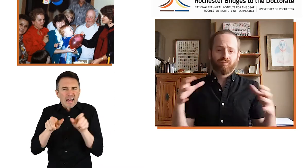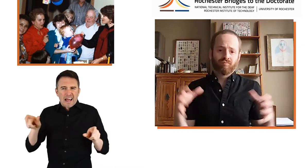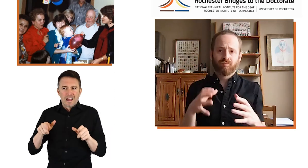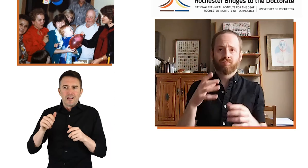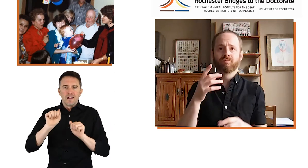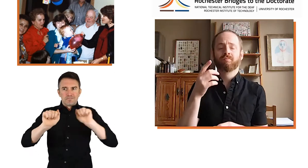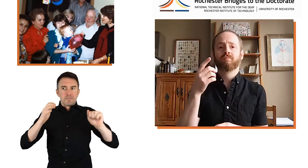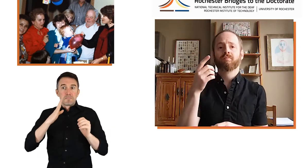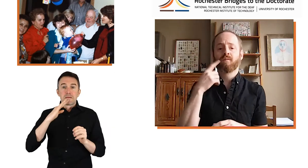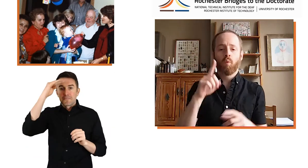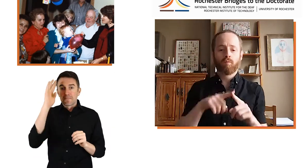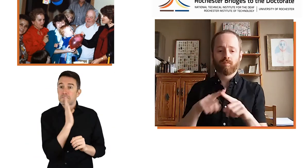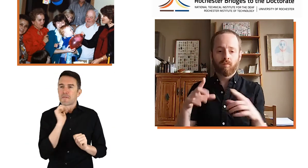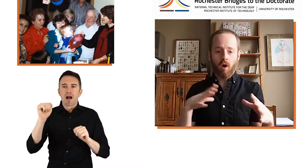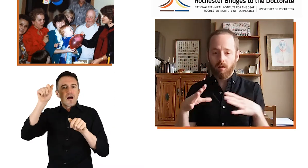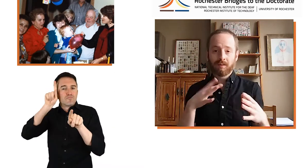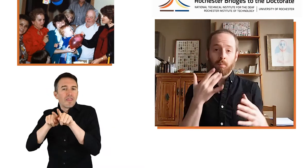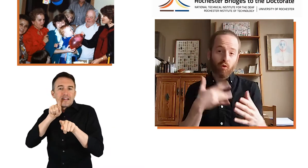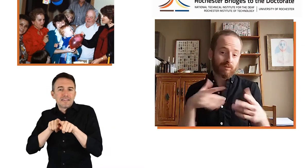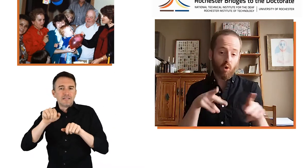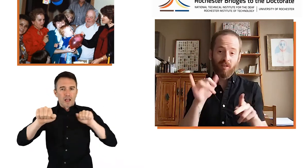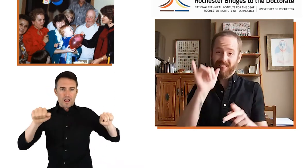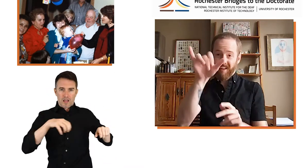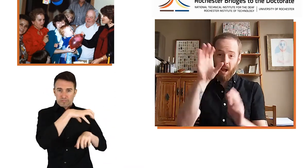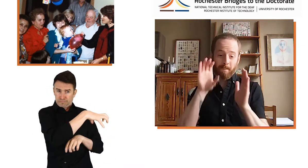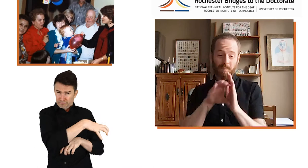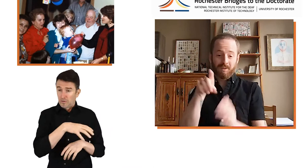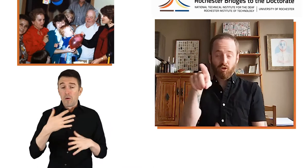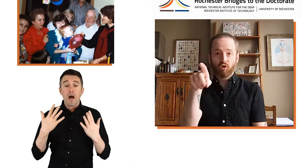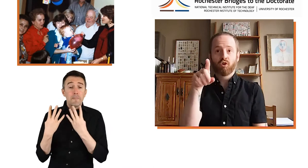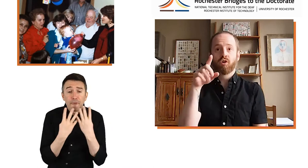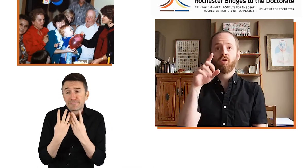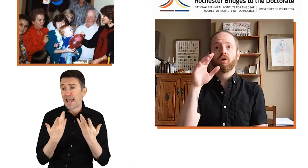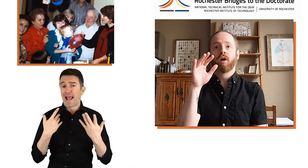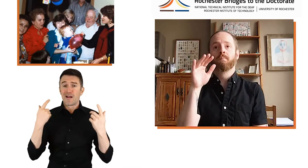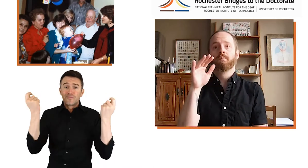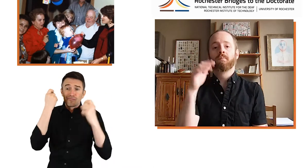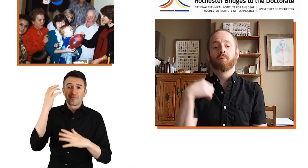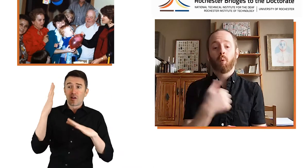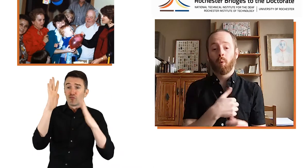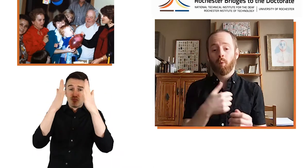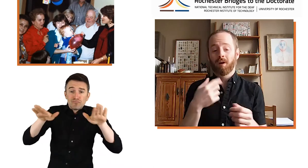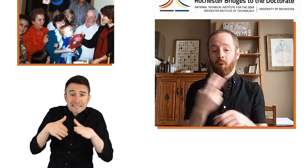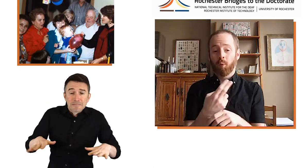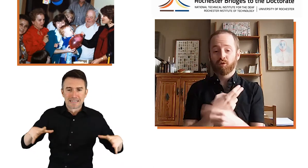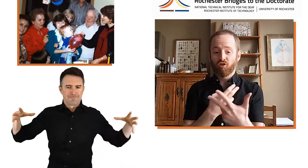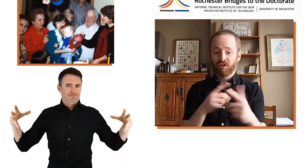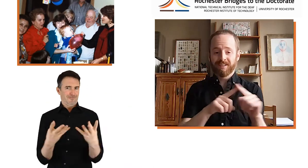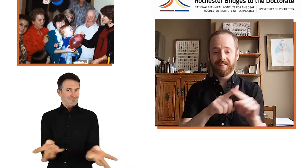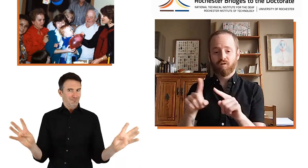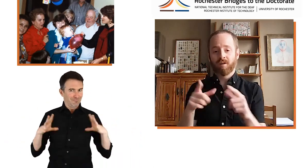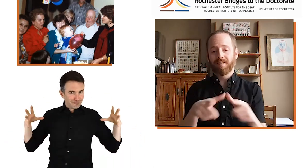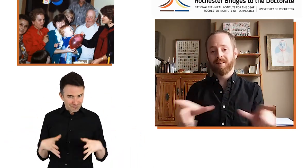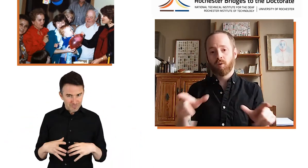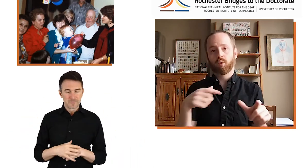that lived on our block. So, we came together often for holidays, family gatherings. This picture